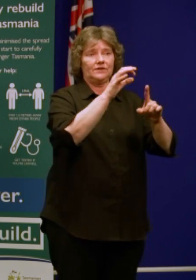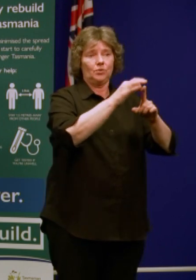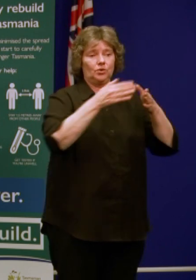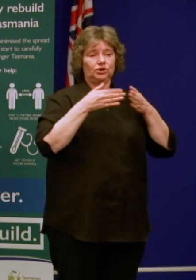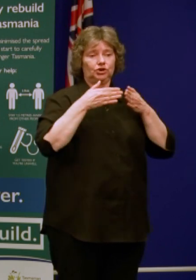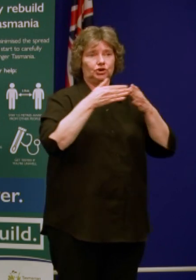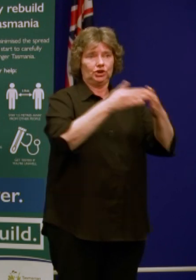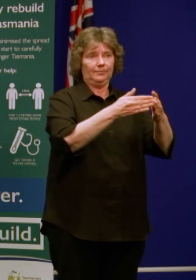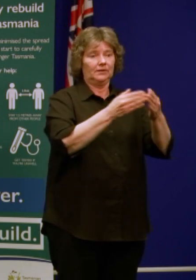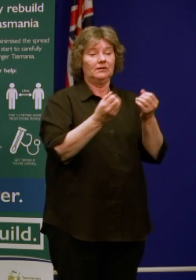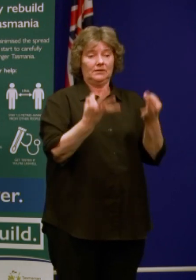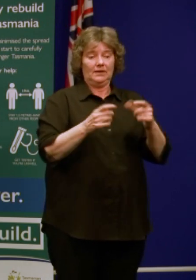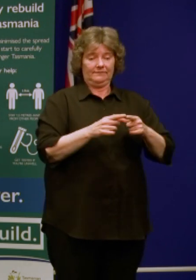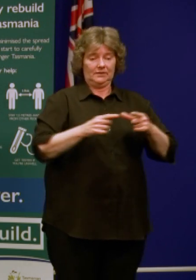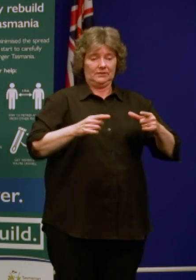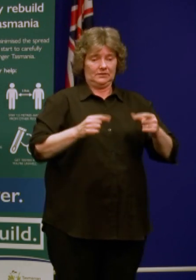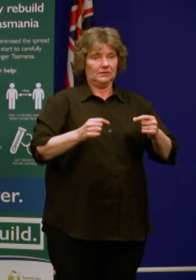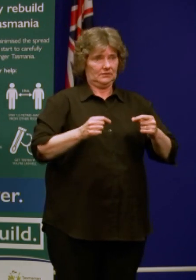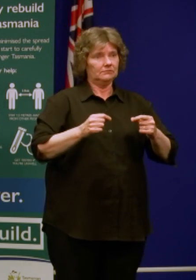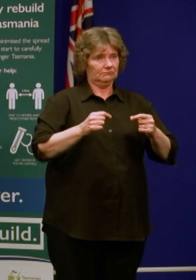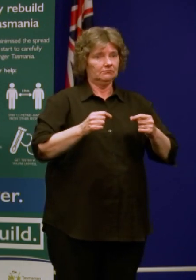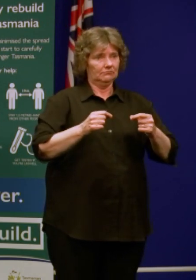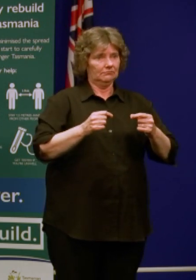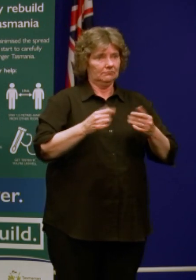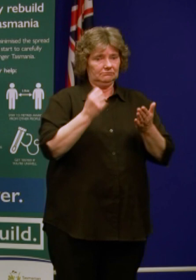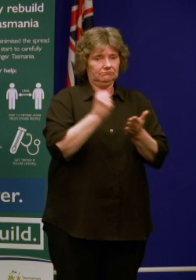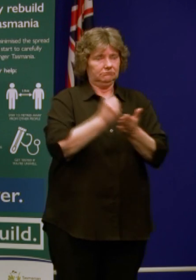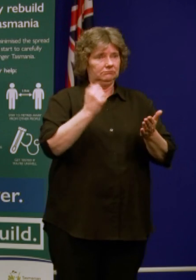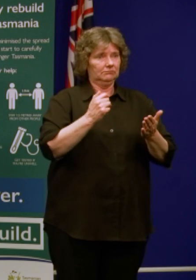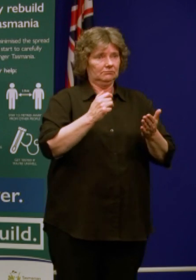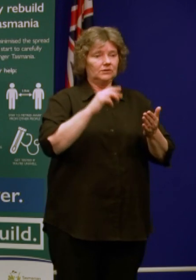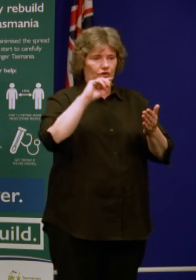have an exemption as an essential traveller is quarantined anyway.